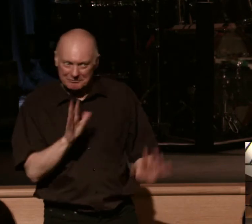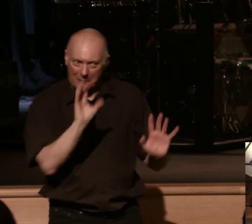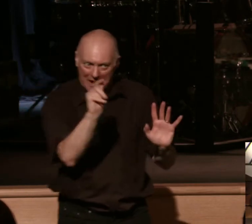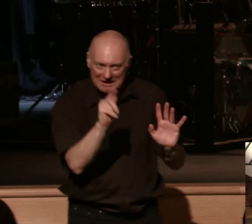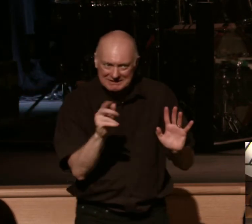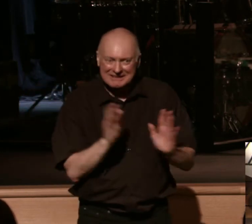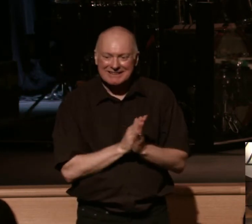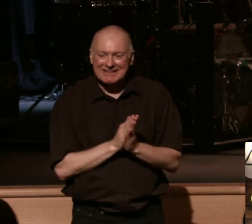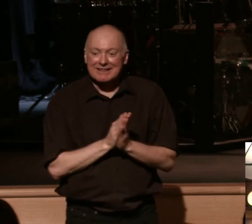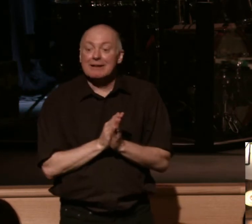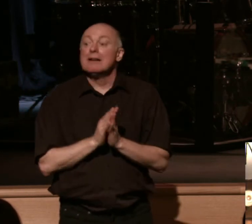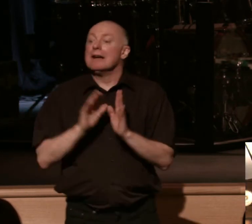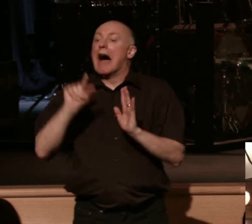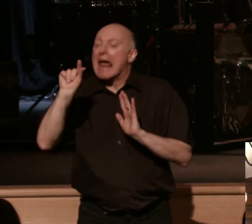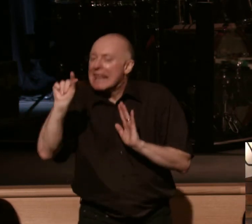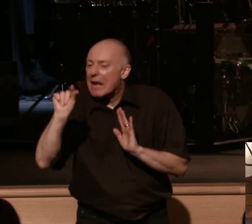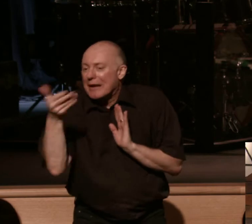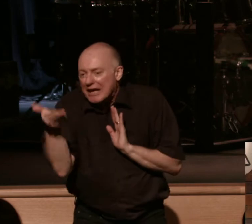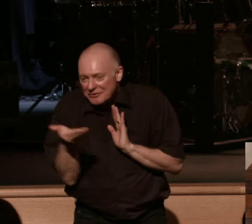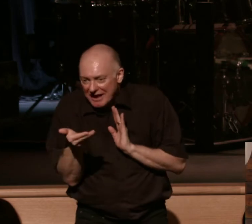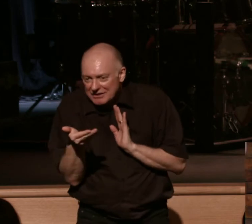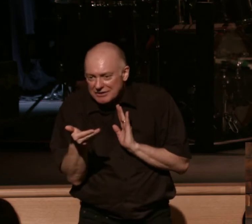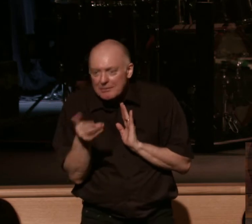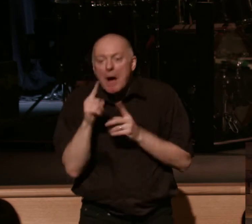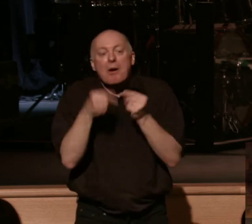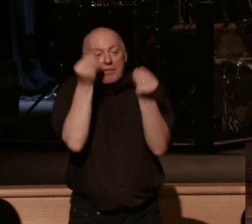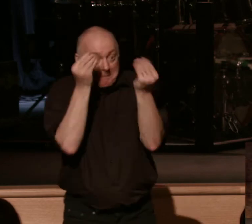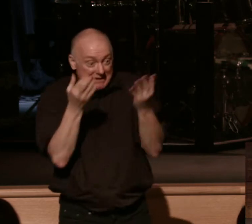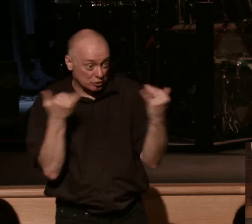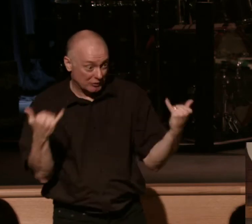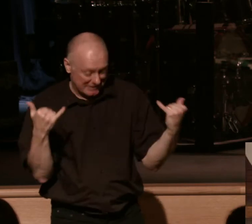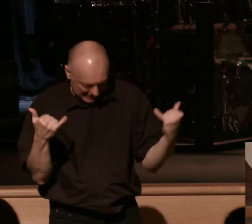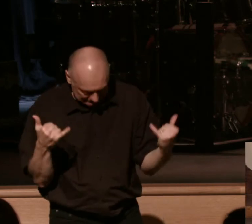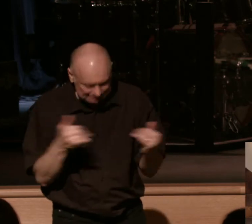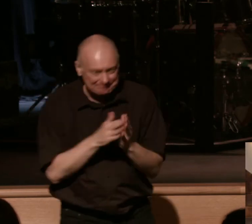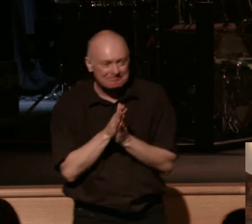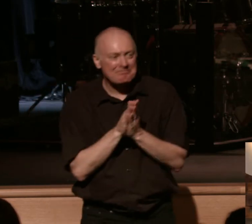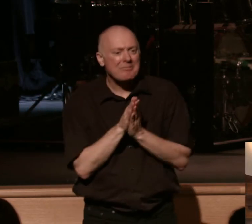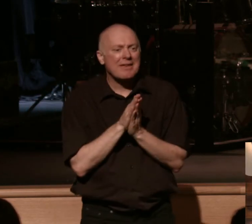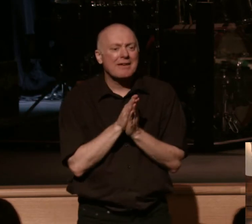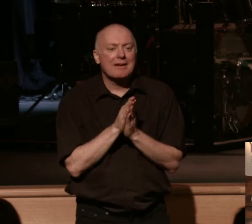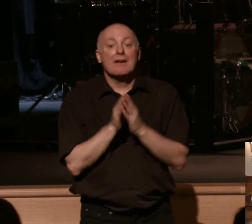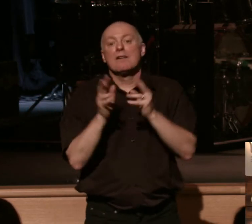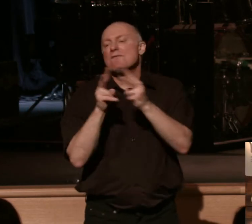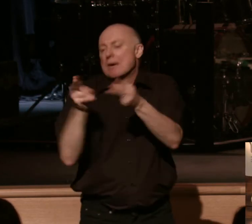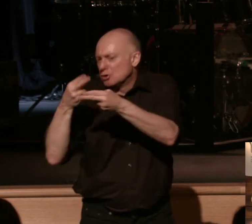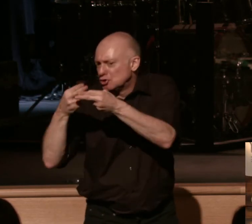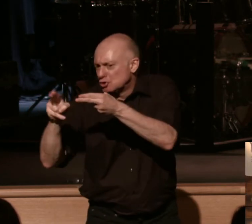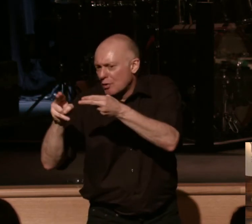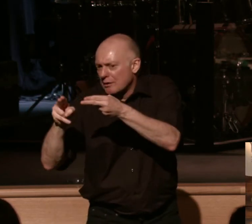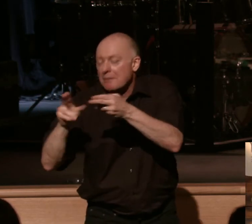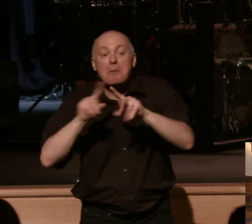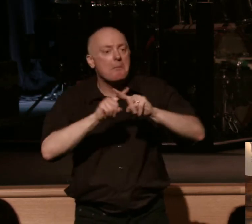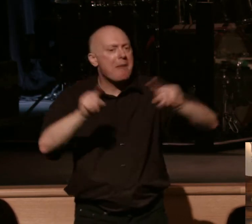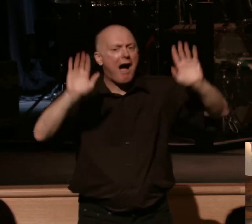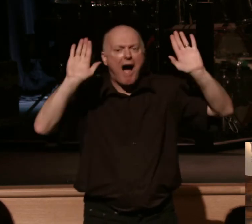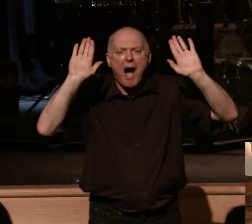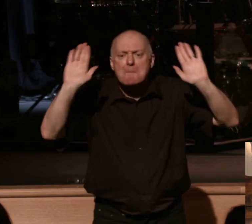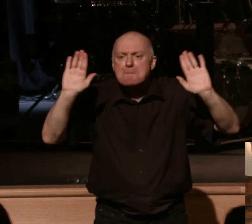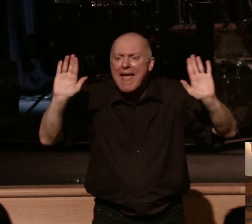and now a little introduction into the message today and this is very brief but what's amazing about this